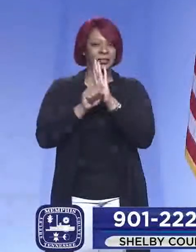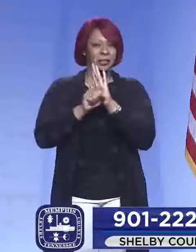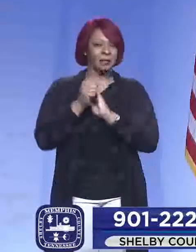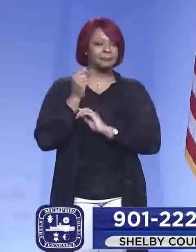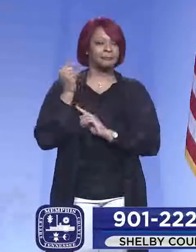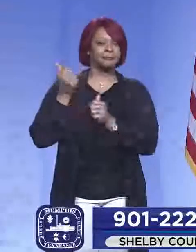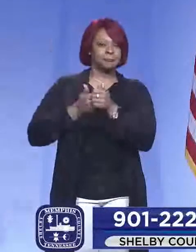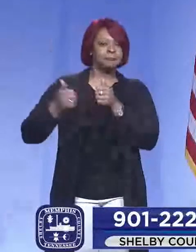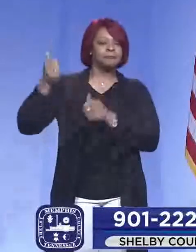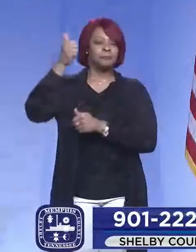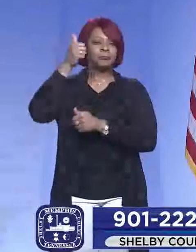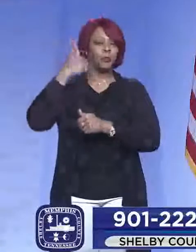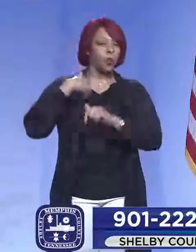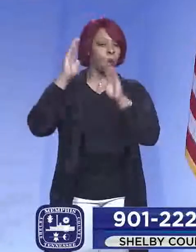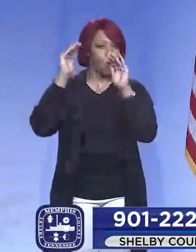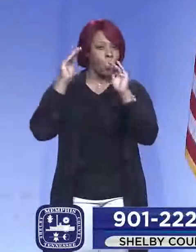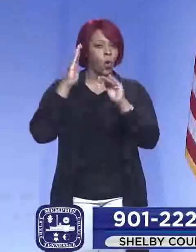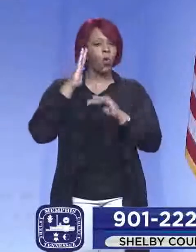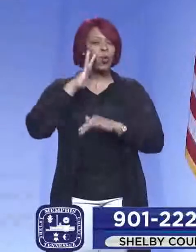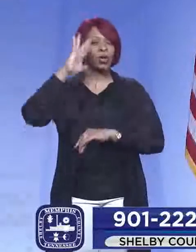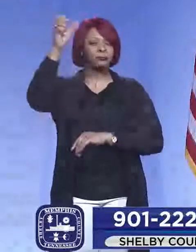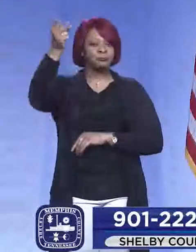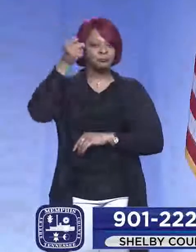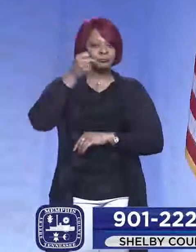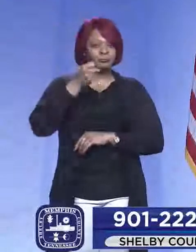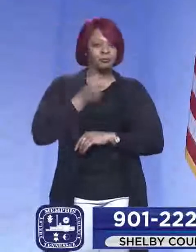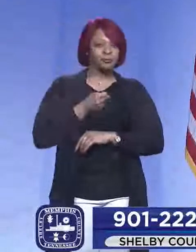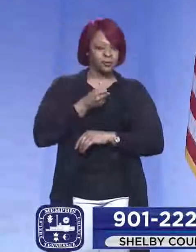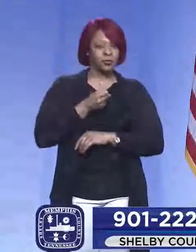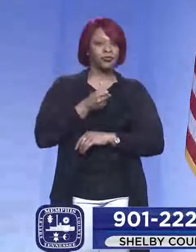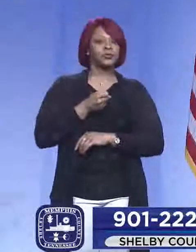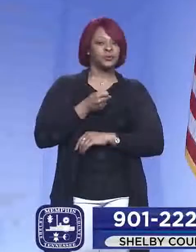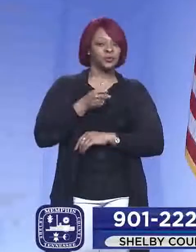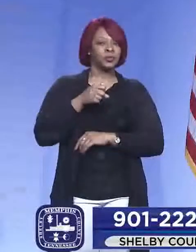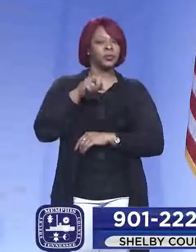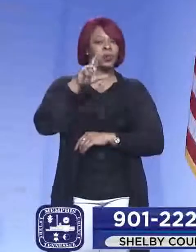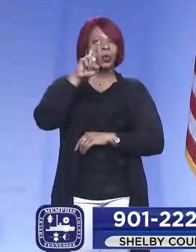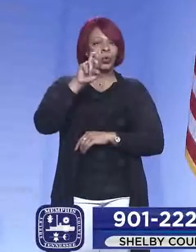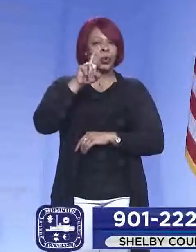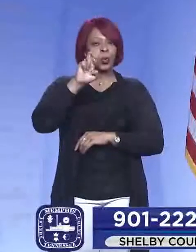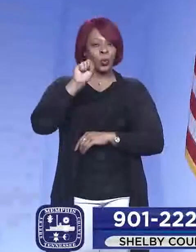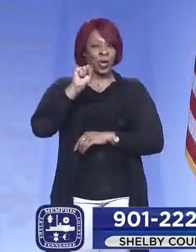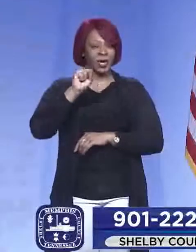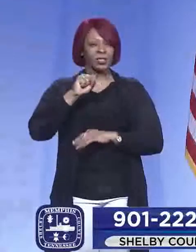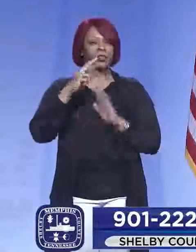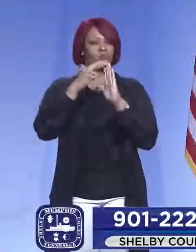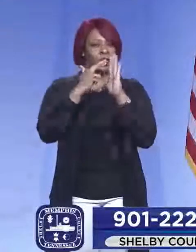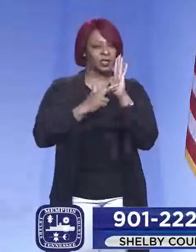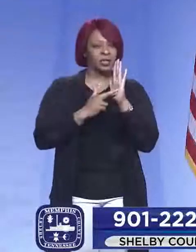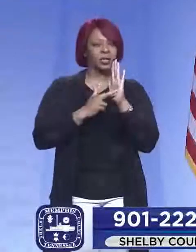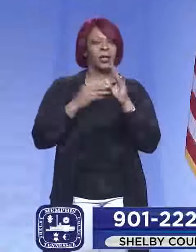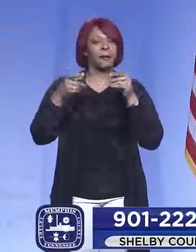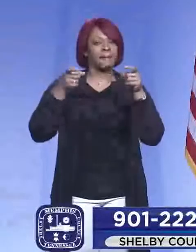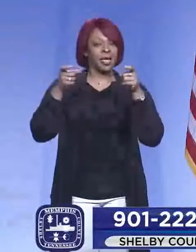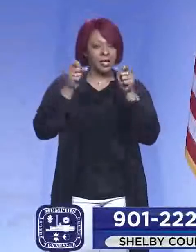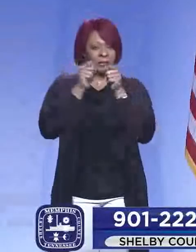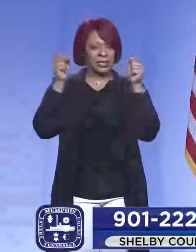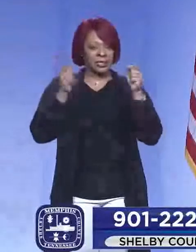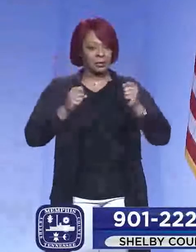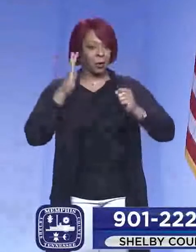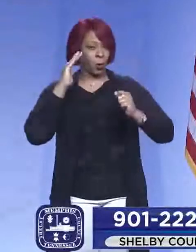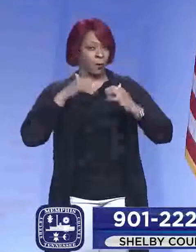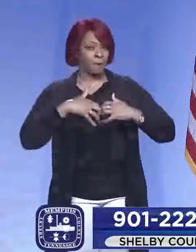have been, hopefully we will be bringing on the VRAS registration and management system